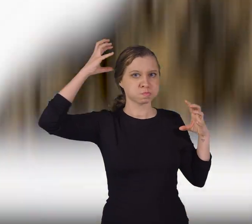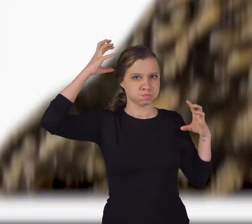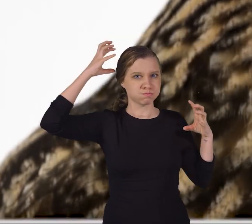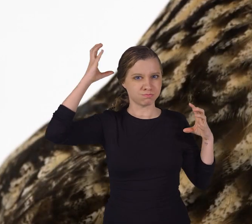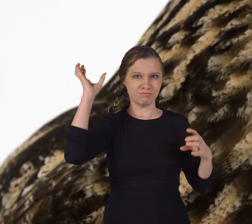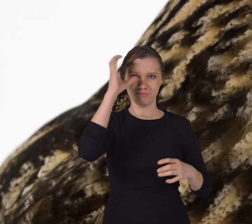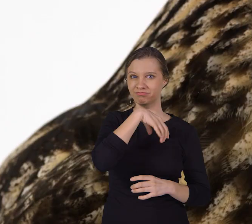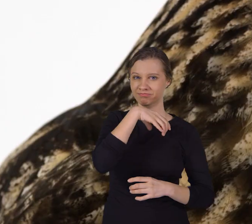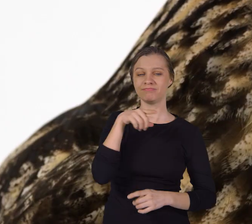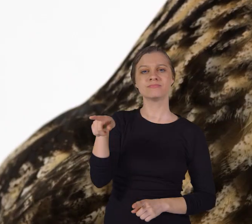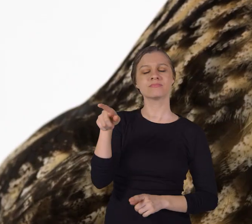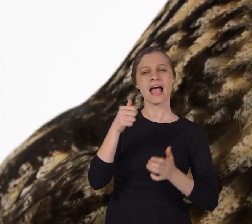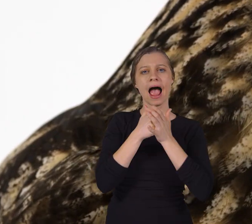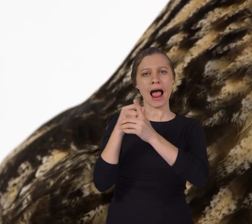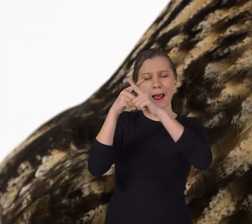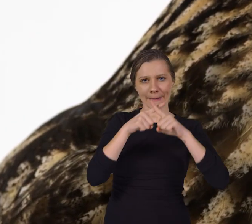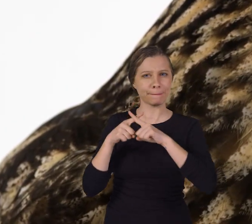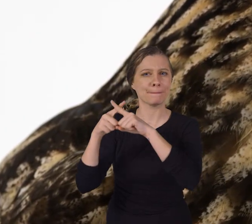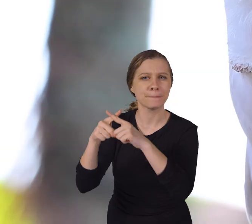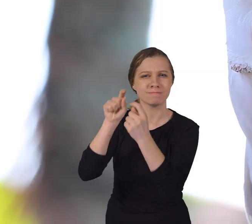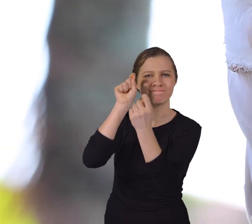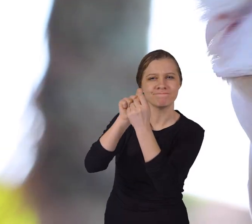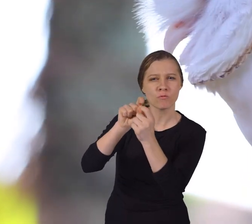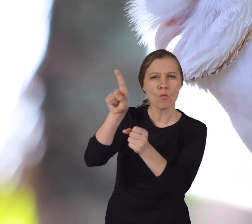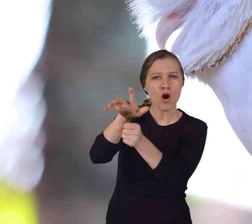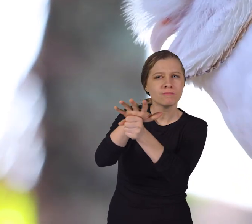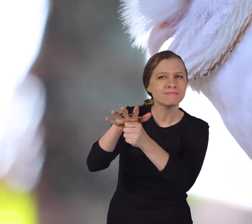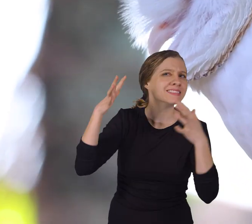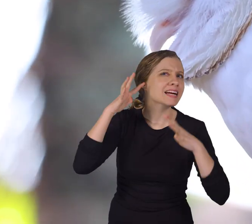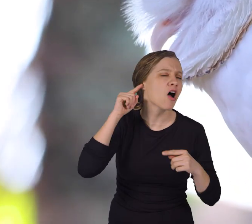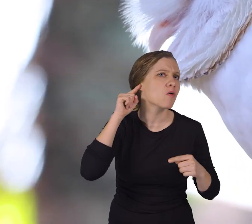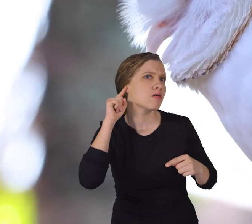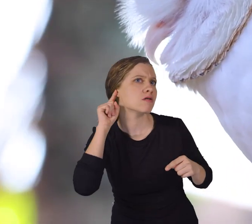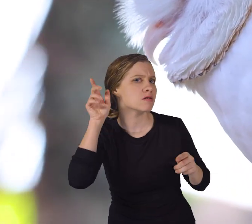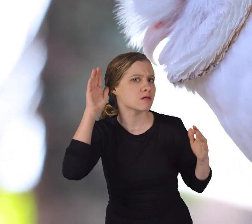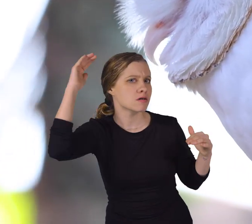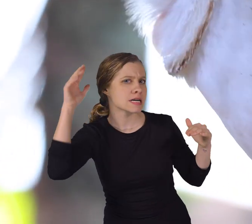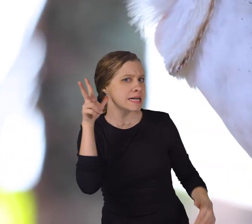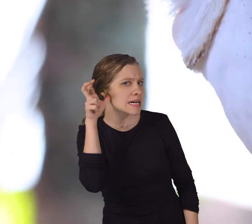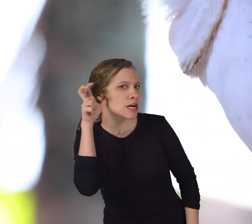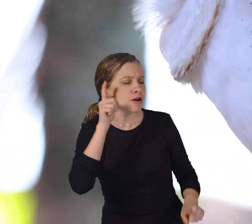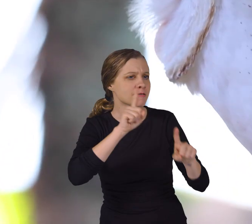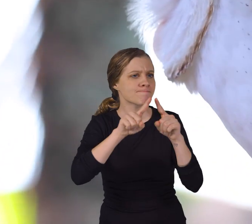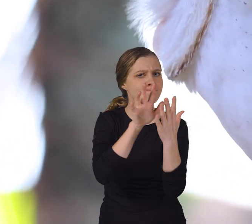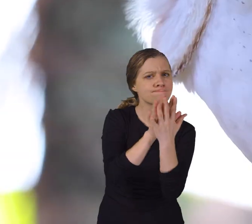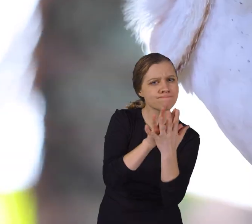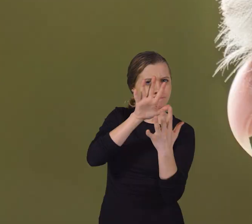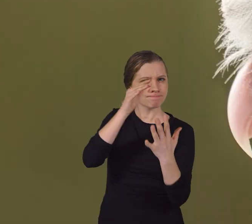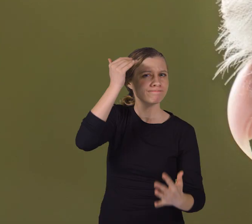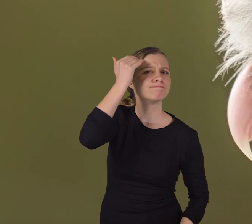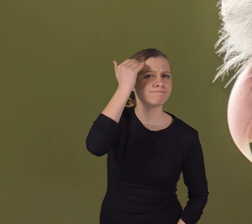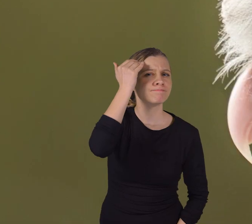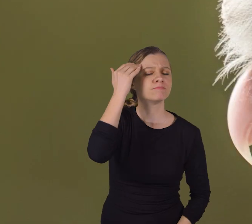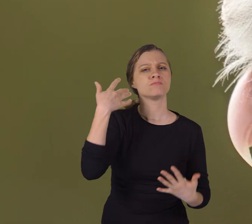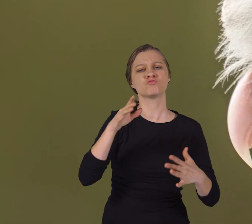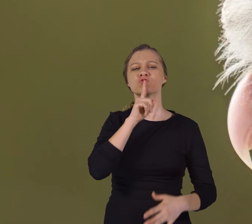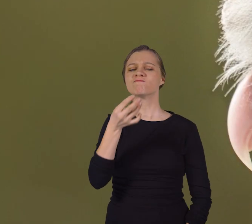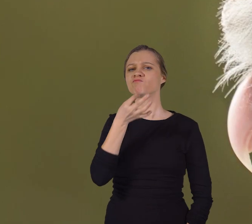This allows them to pinpoint the location of sounds in multiple dimensions, giving them a significant advantage